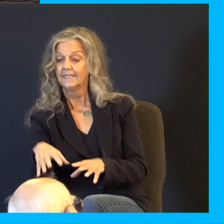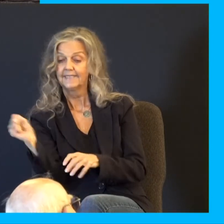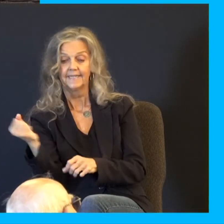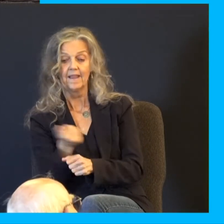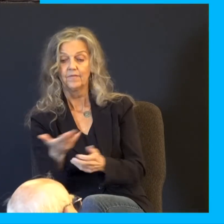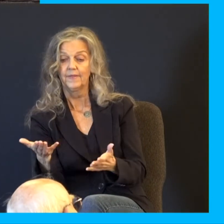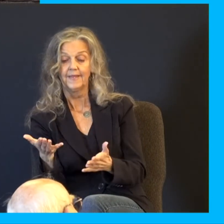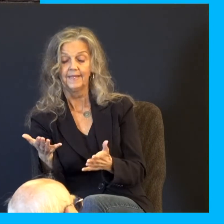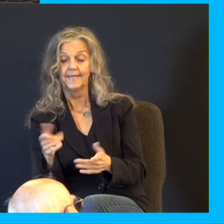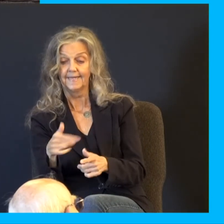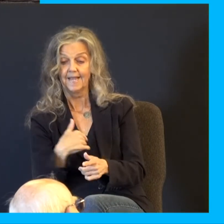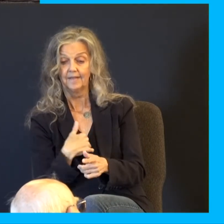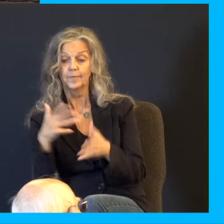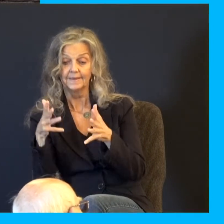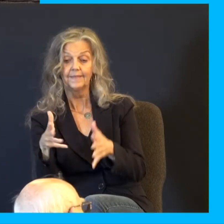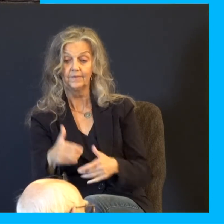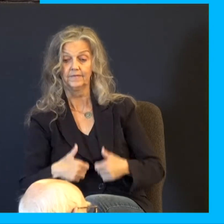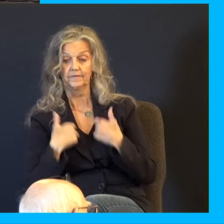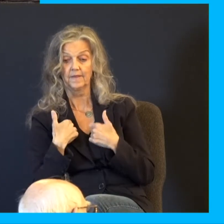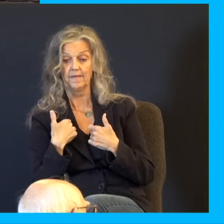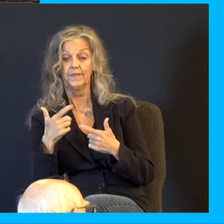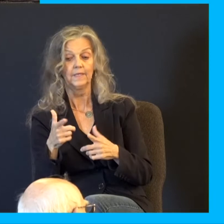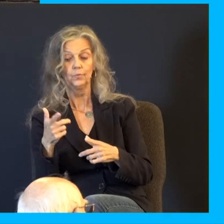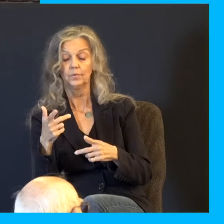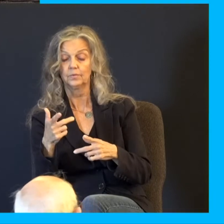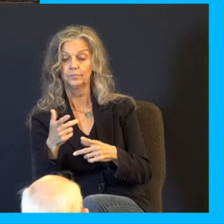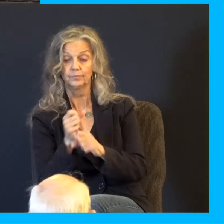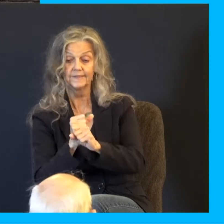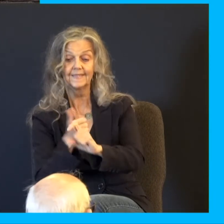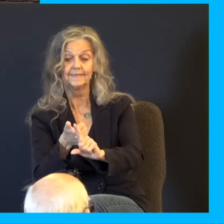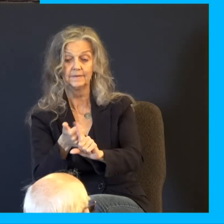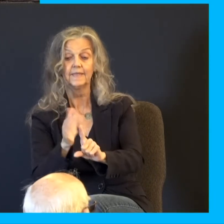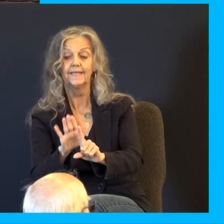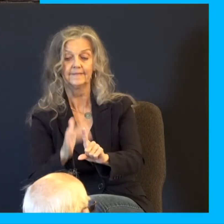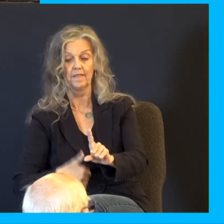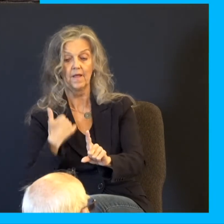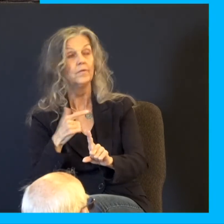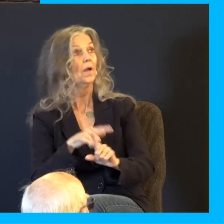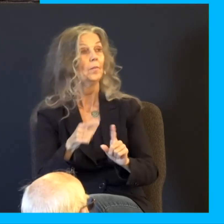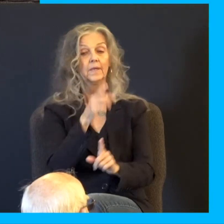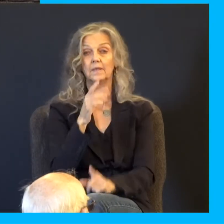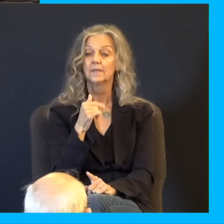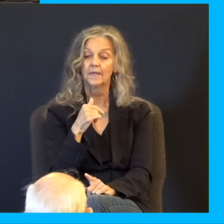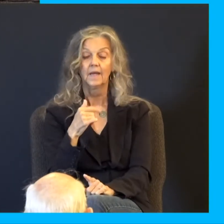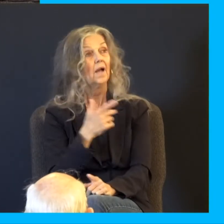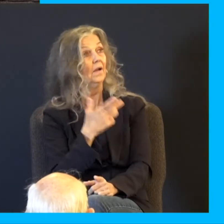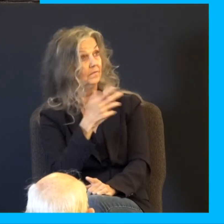life. He'll throw everything out the window to save himself. But put forth thine hand now and touch his bone and his flesh, and he will curse you